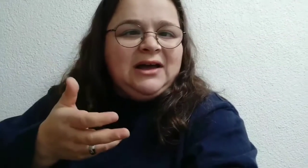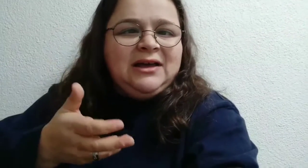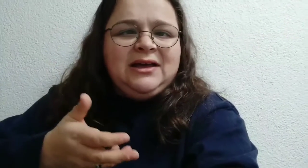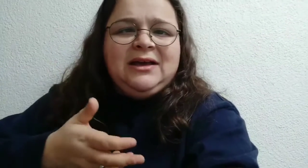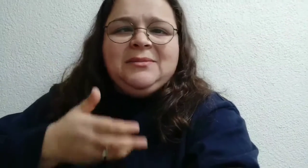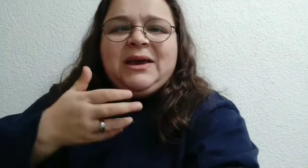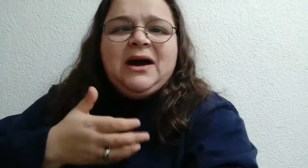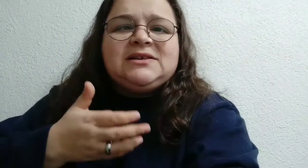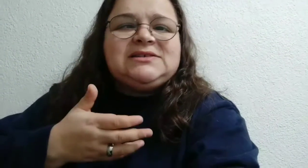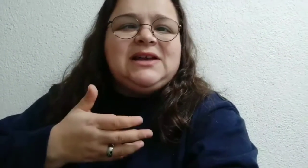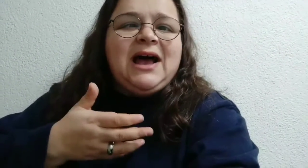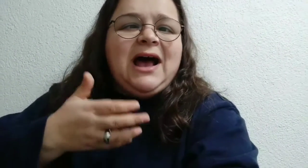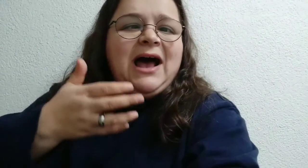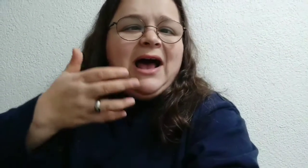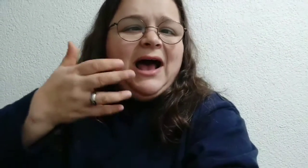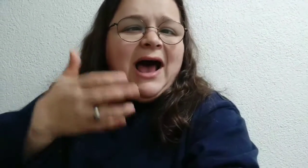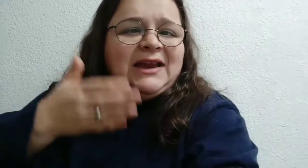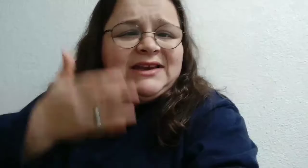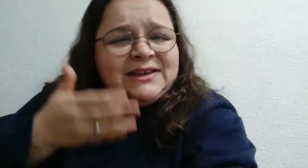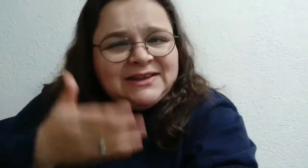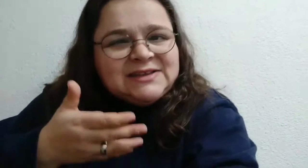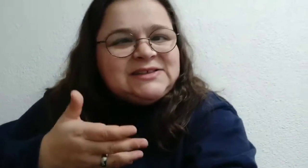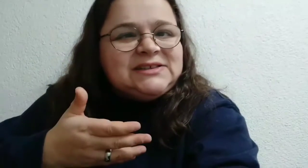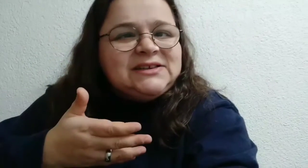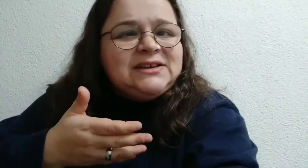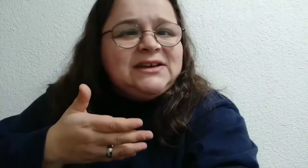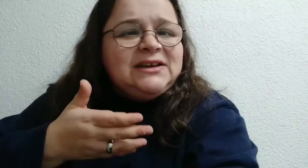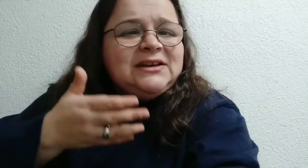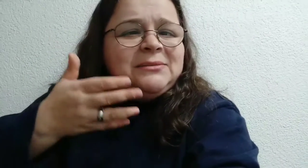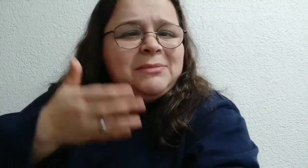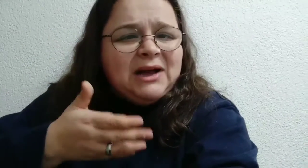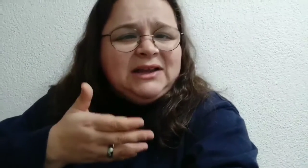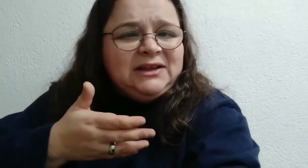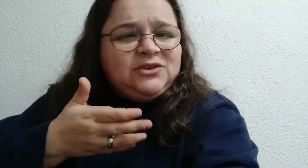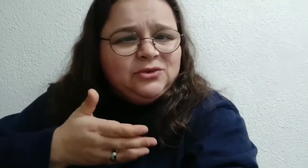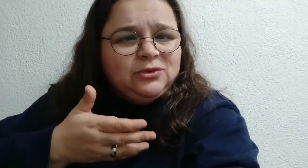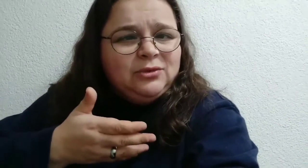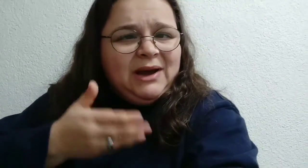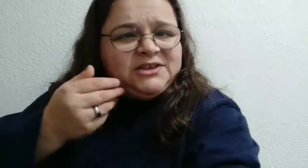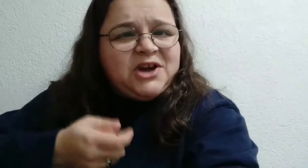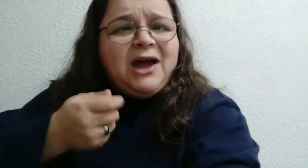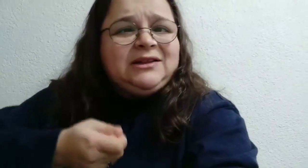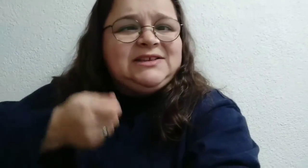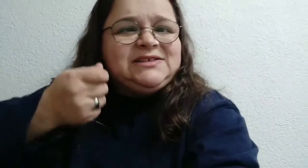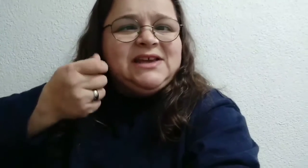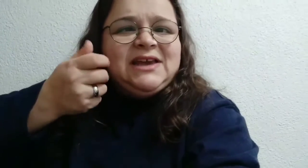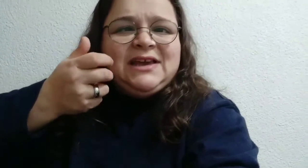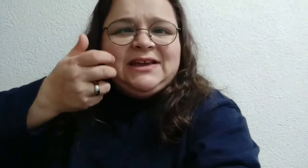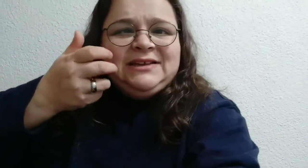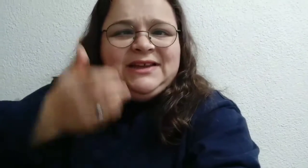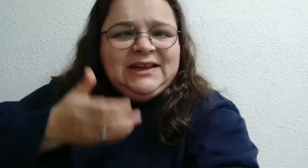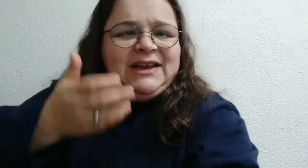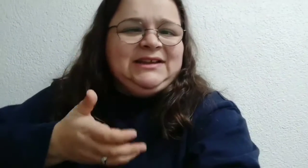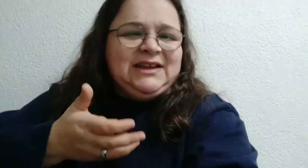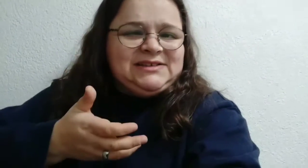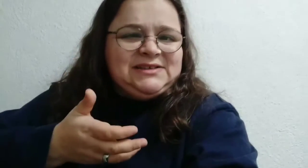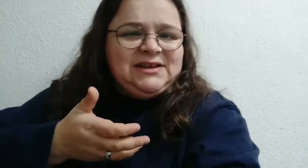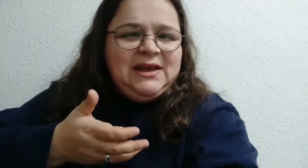because I need this money too, my child is needing this.